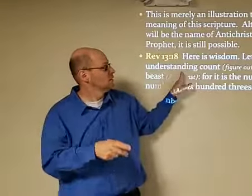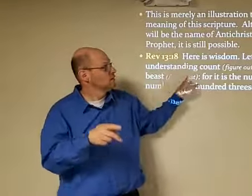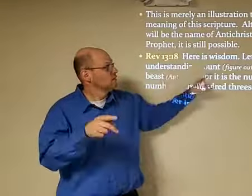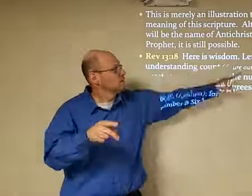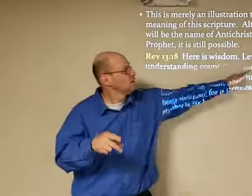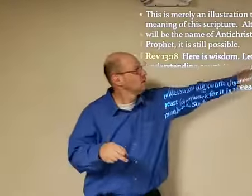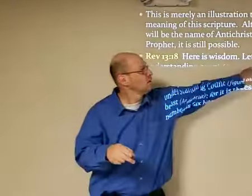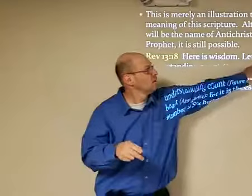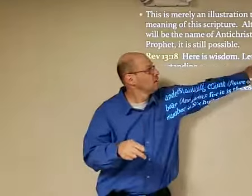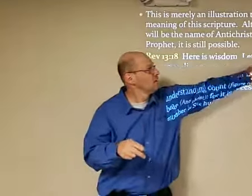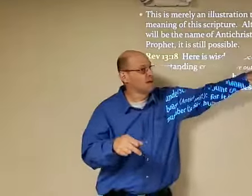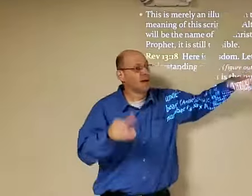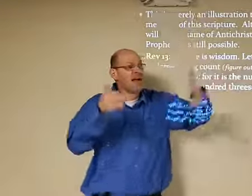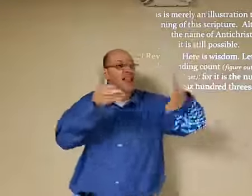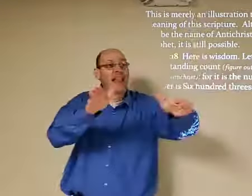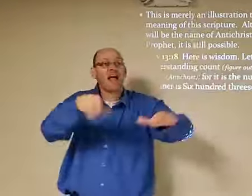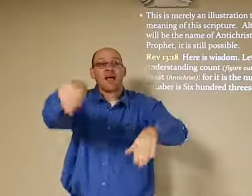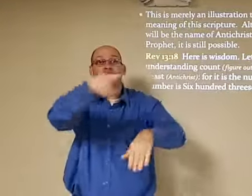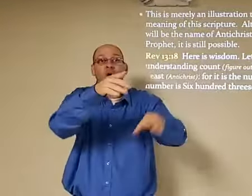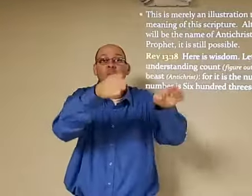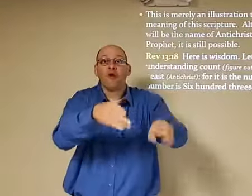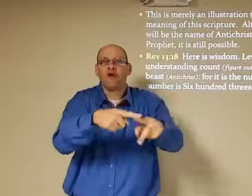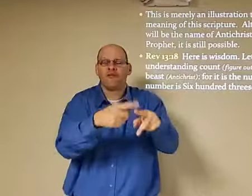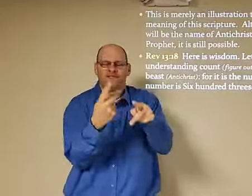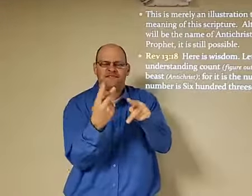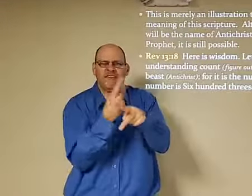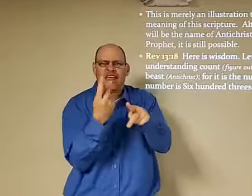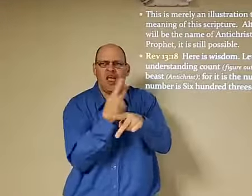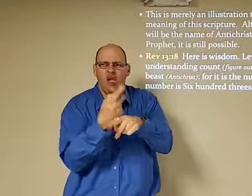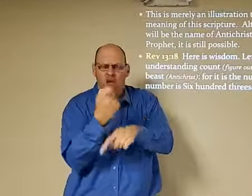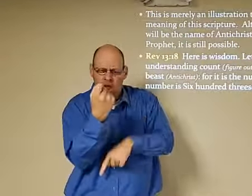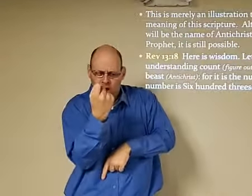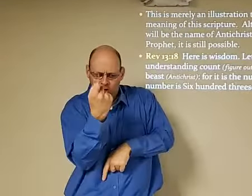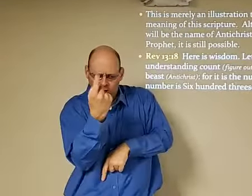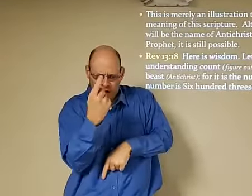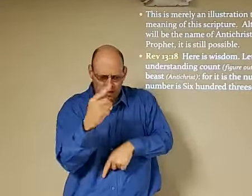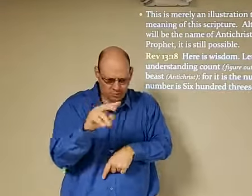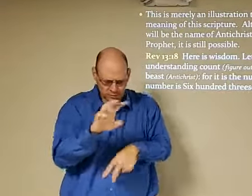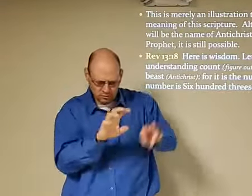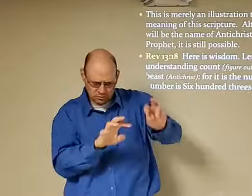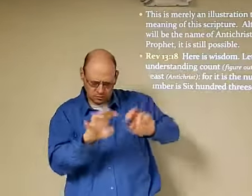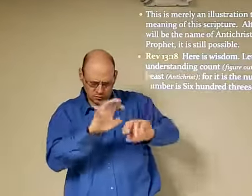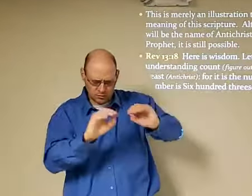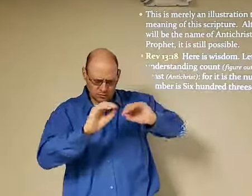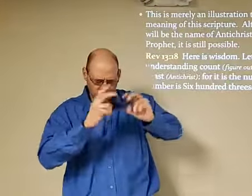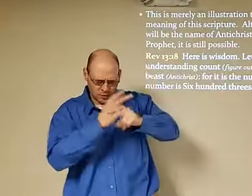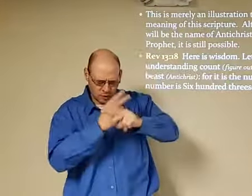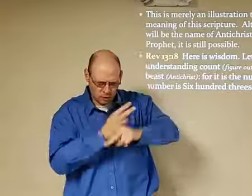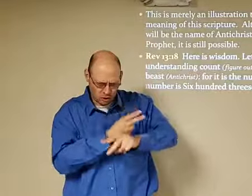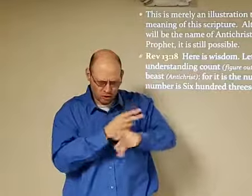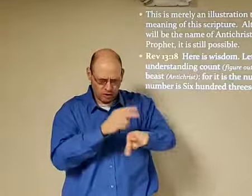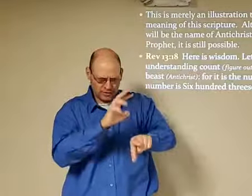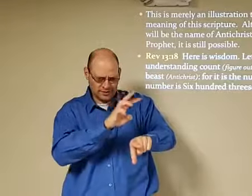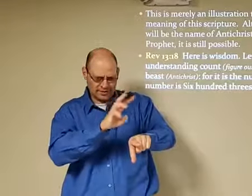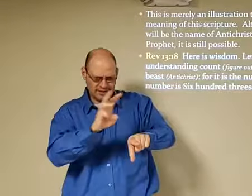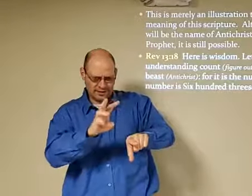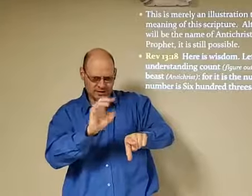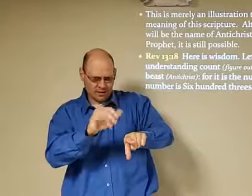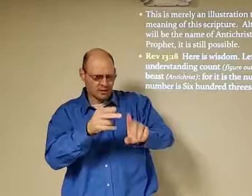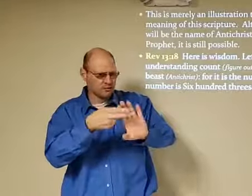revelation 13 18 here is wisdom let him that hath understanding count the